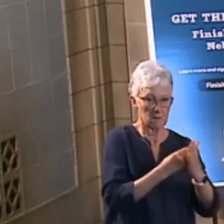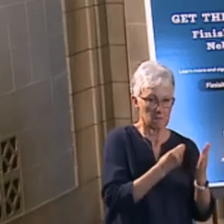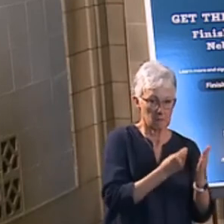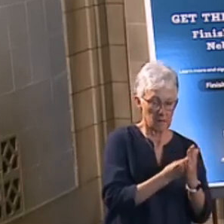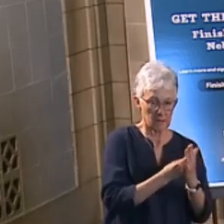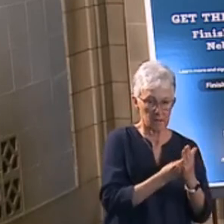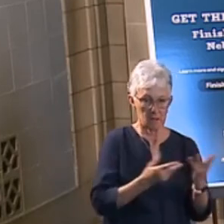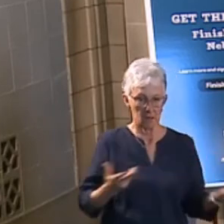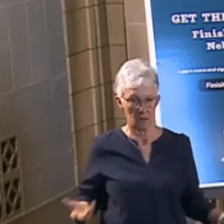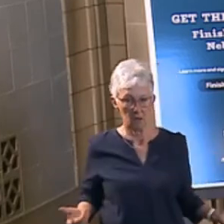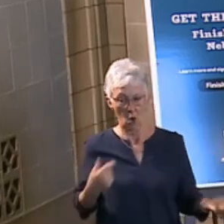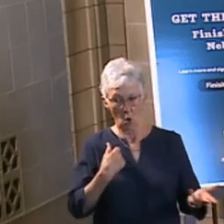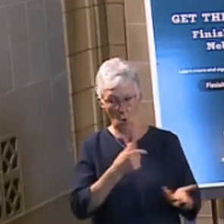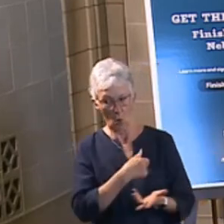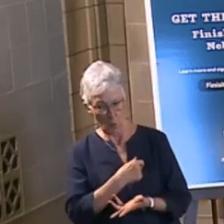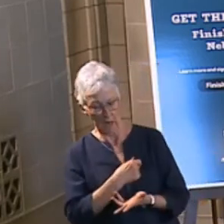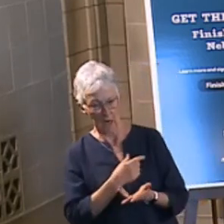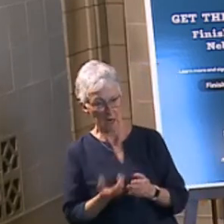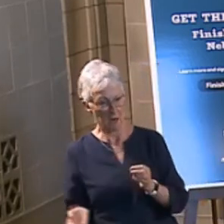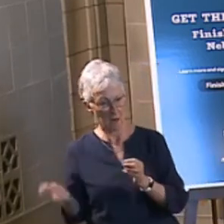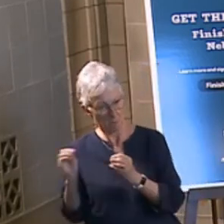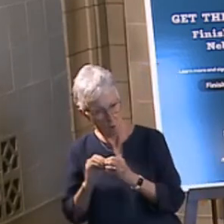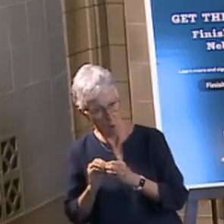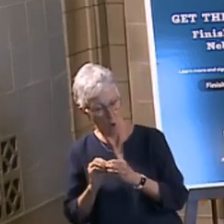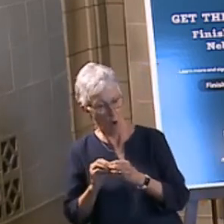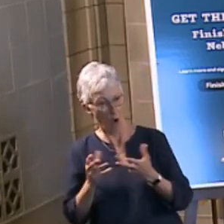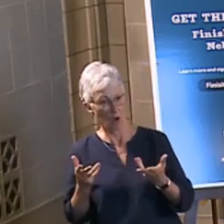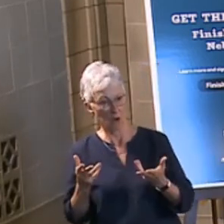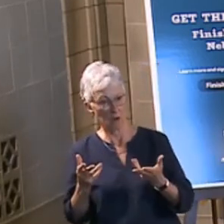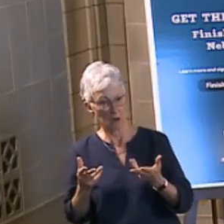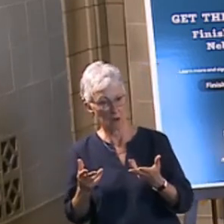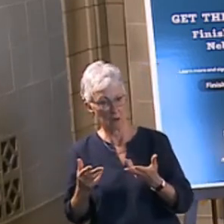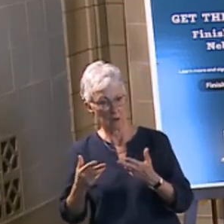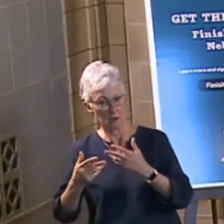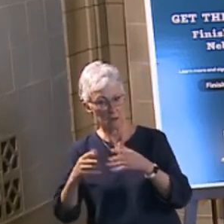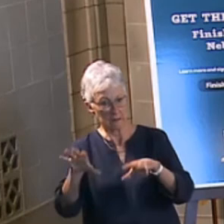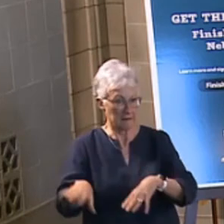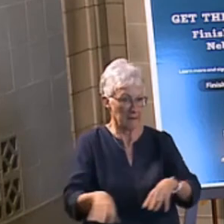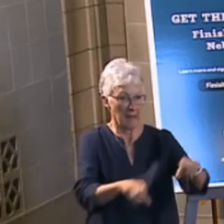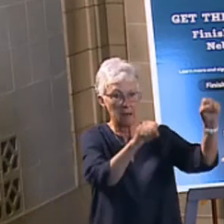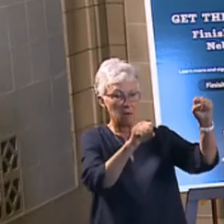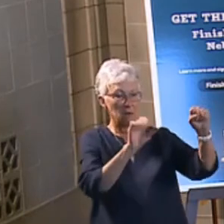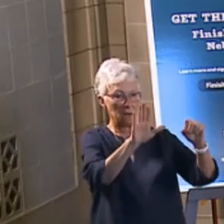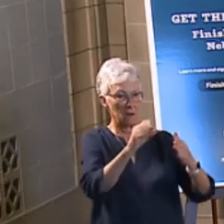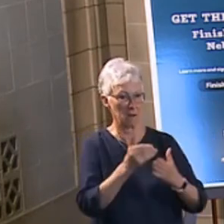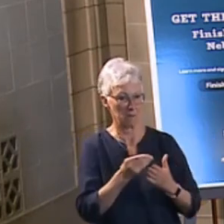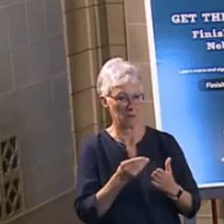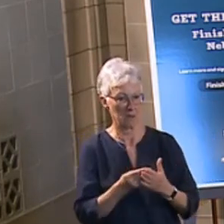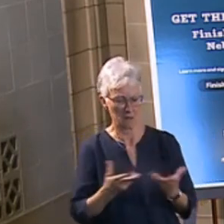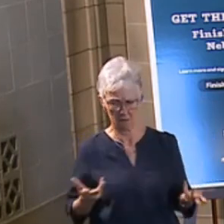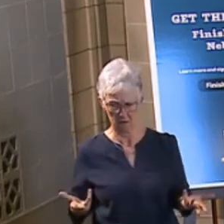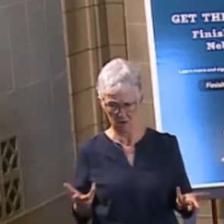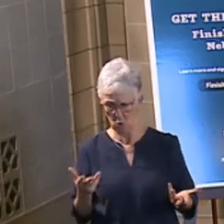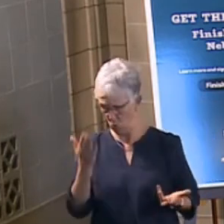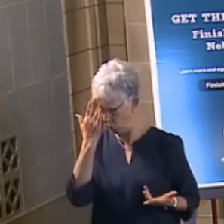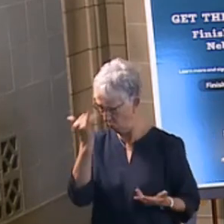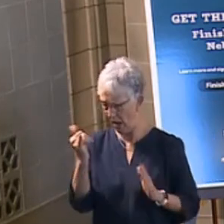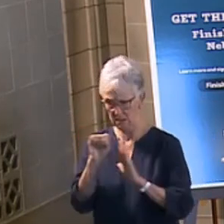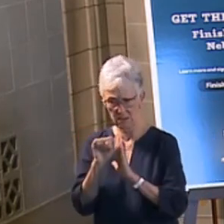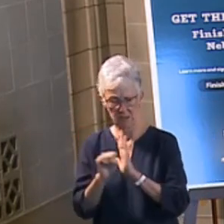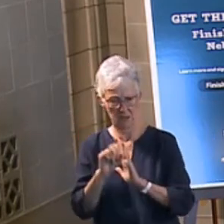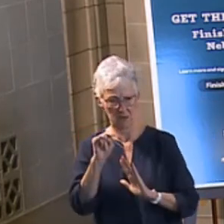a slippery slope. We're taking more and more steps of going down the path of taking it over. And it's irresponsible for the state of Nebraska